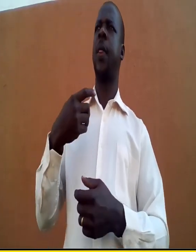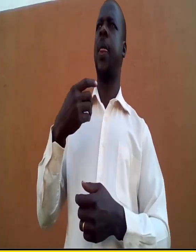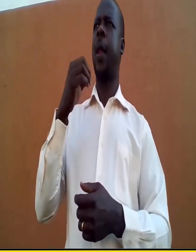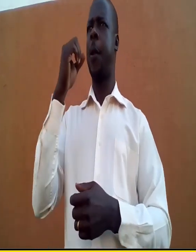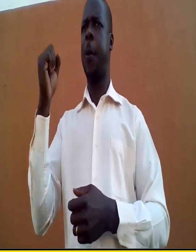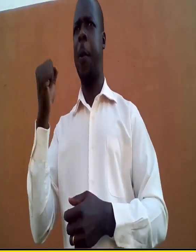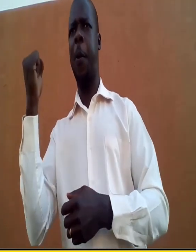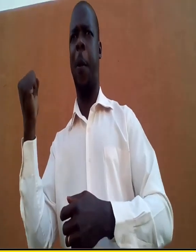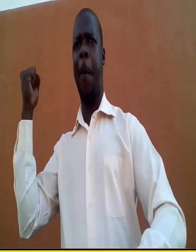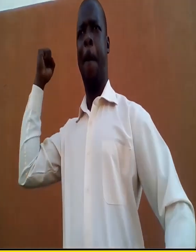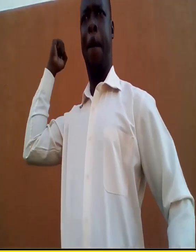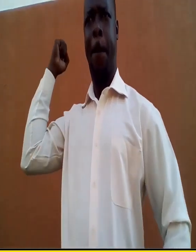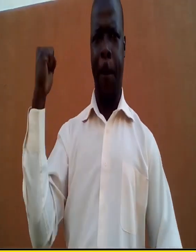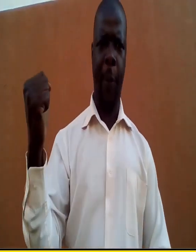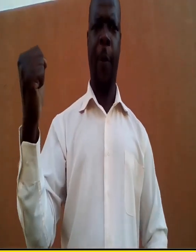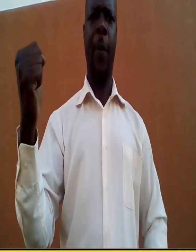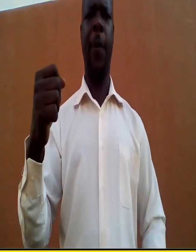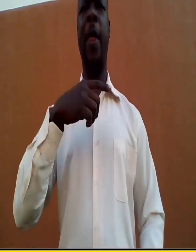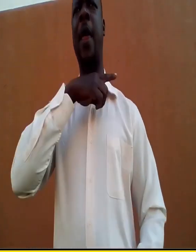animals.